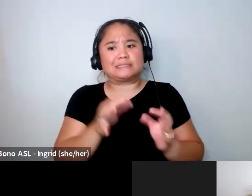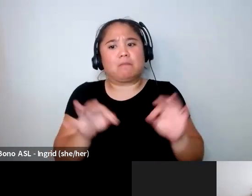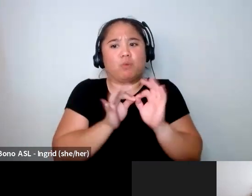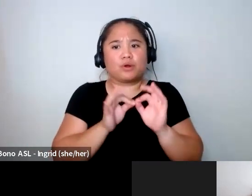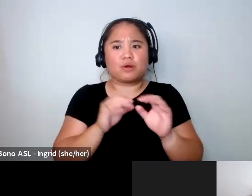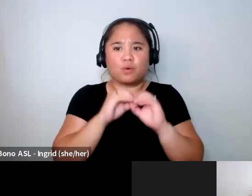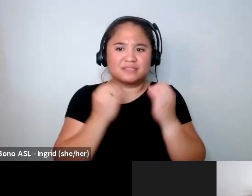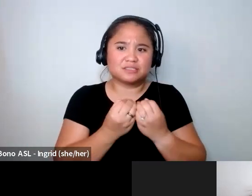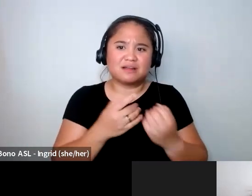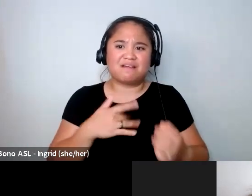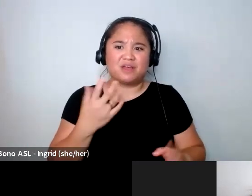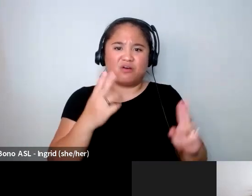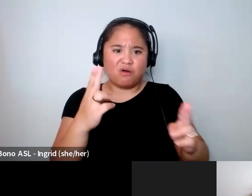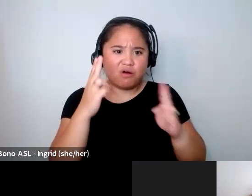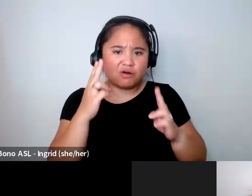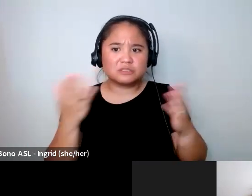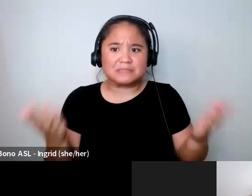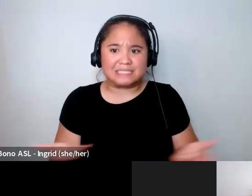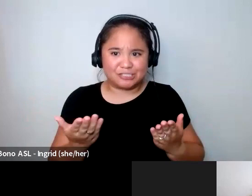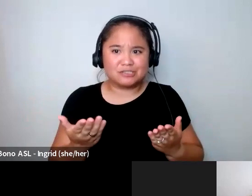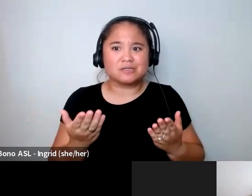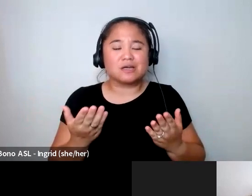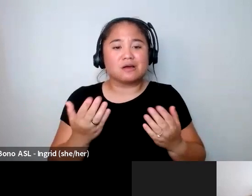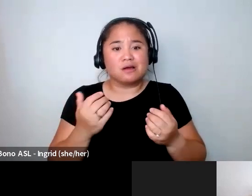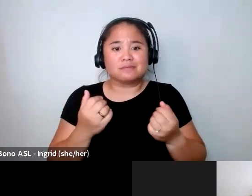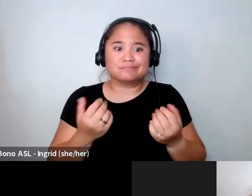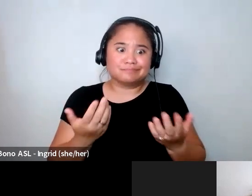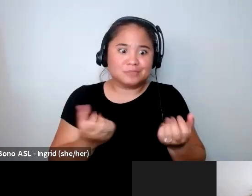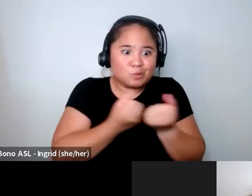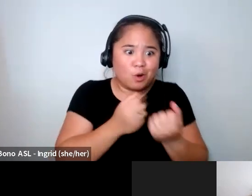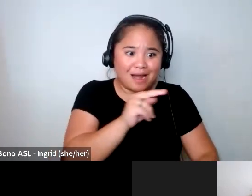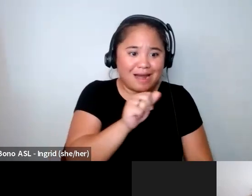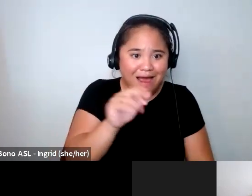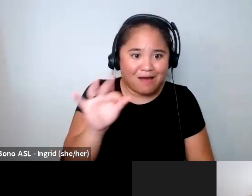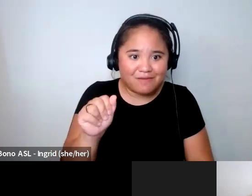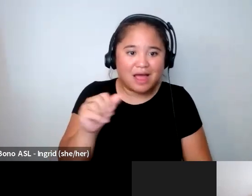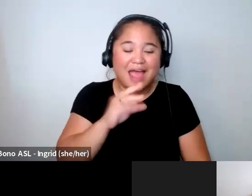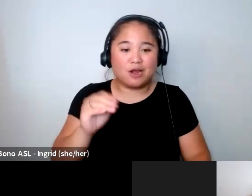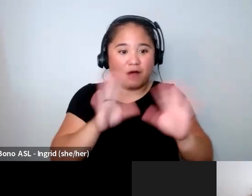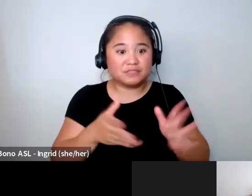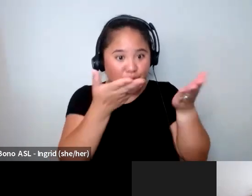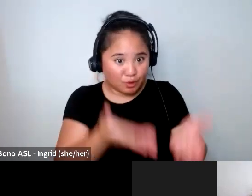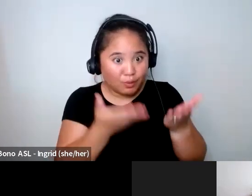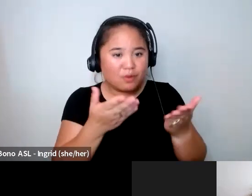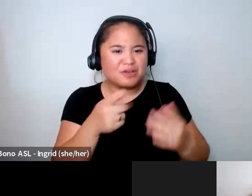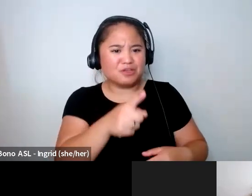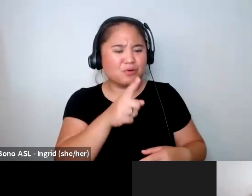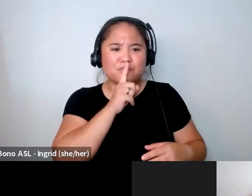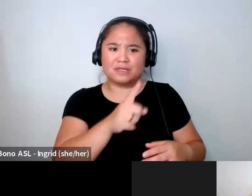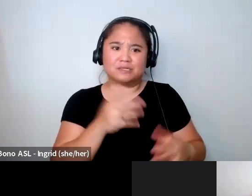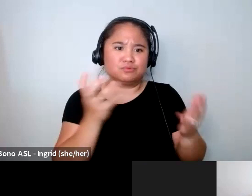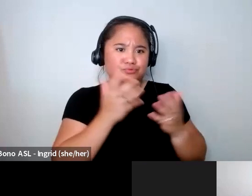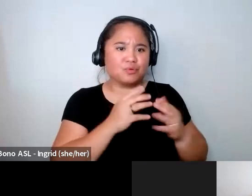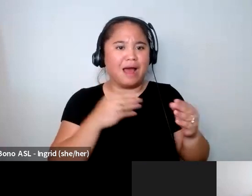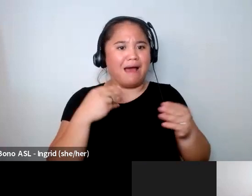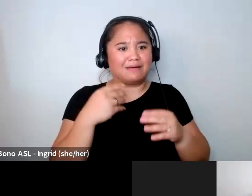honored to be here through Nafa and obviously with you who you know are a legend in your own right and how you're